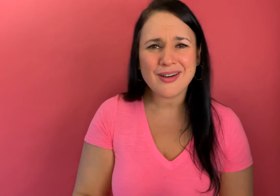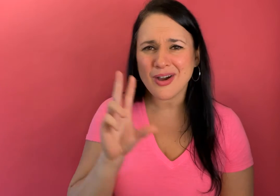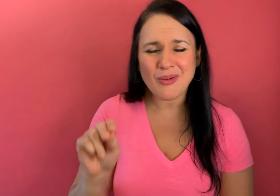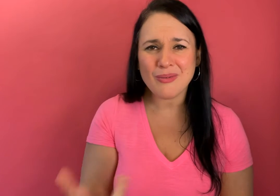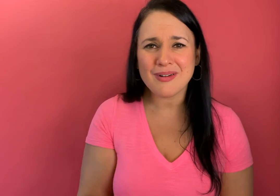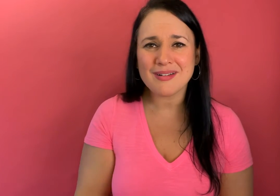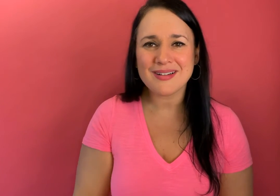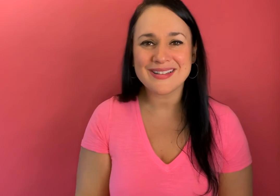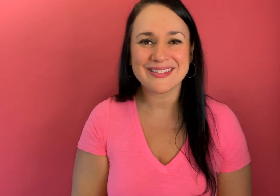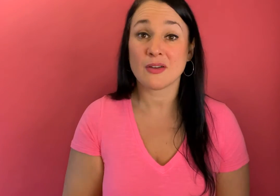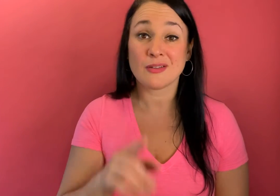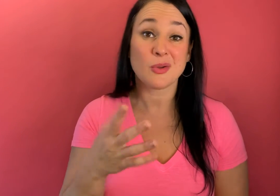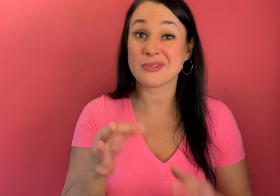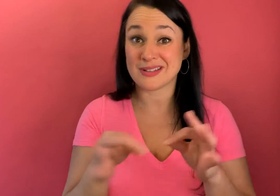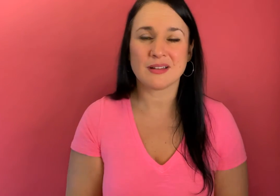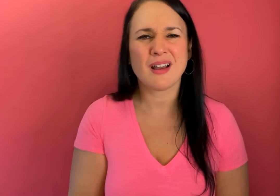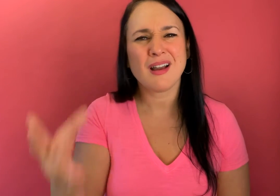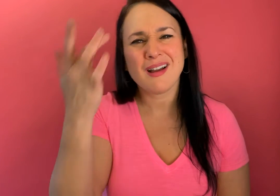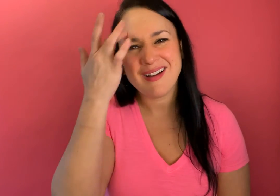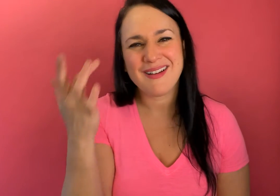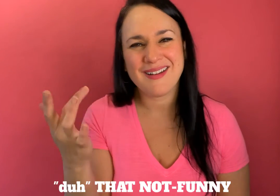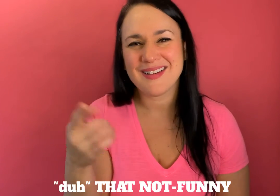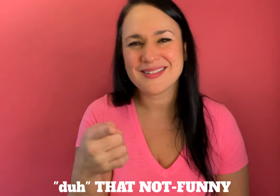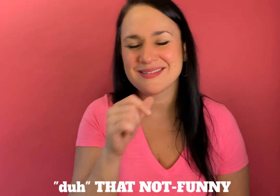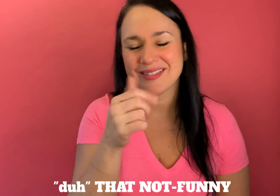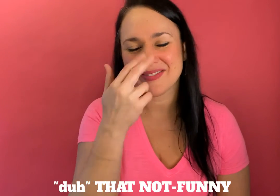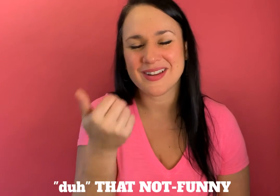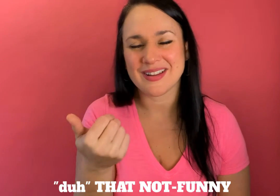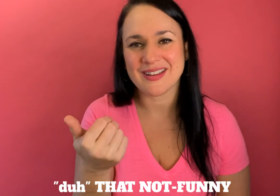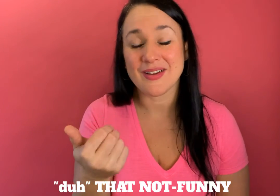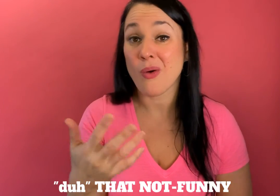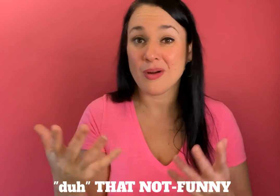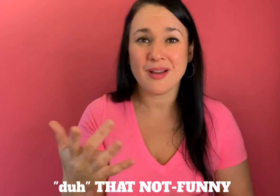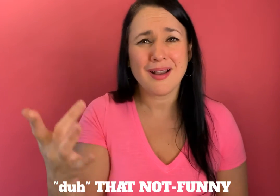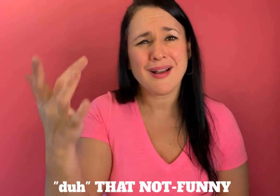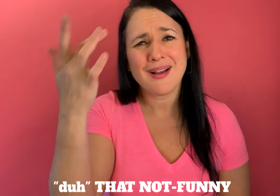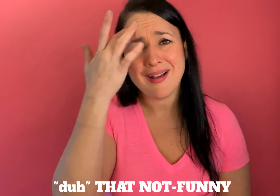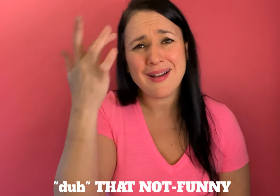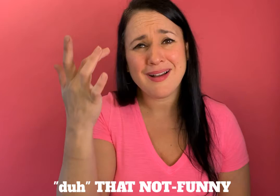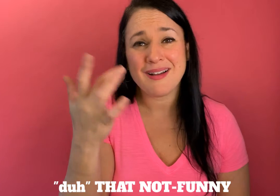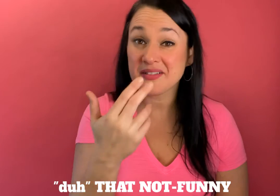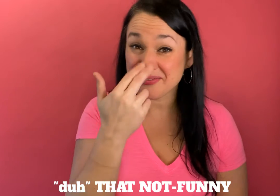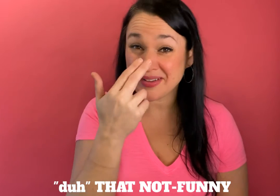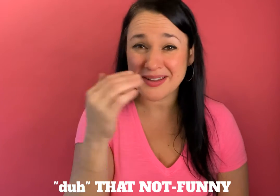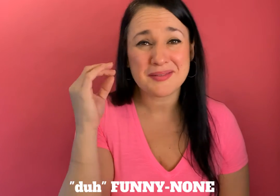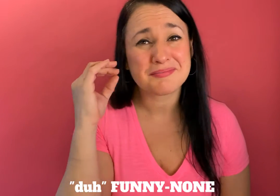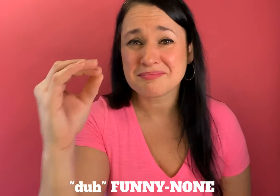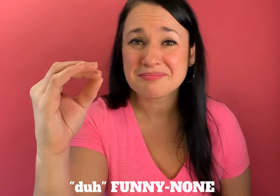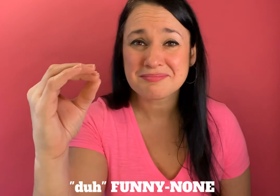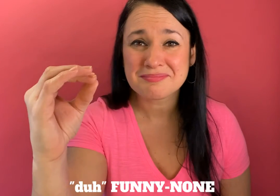you're not so your sentence could be uh that's not funny or uh you think you're funny funny none